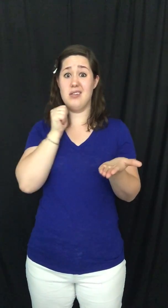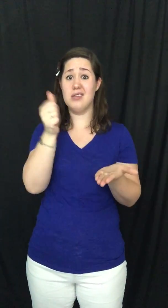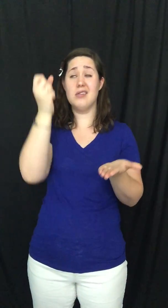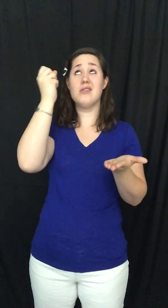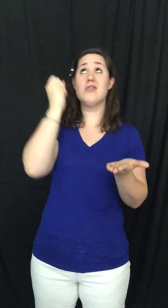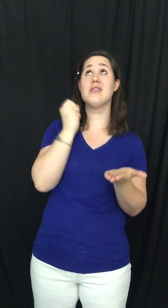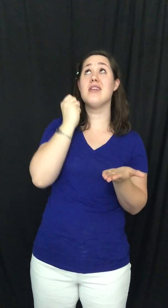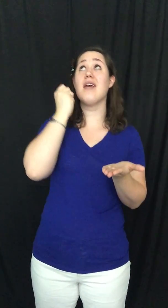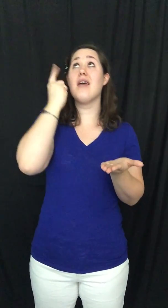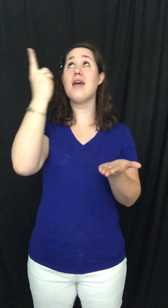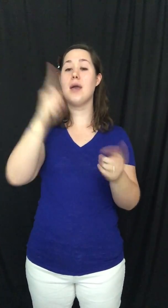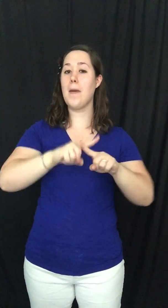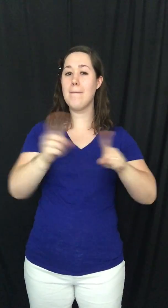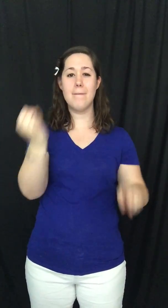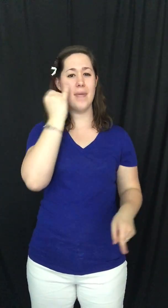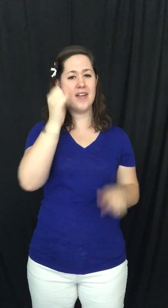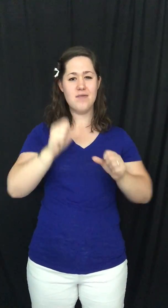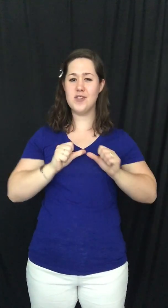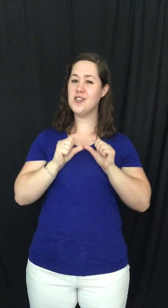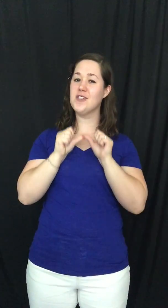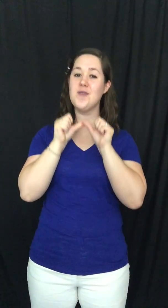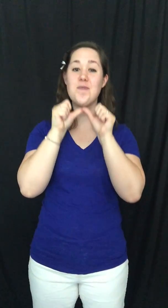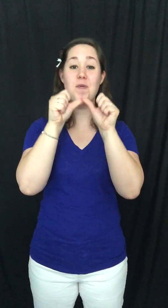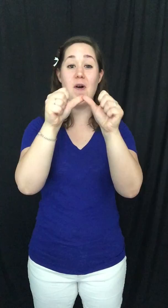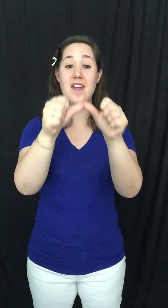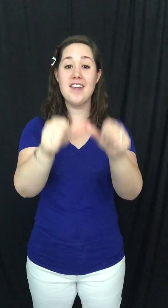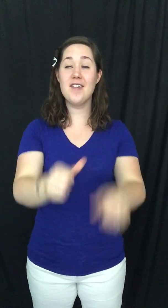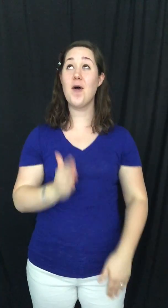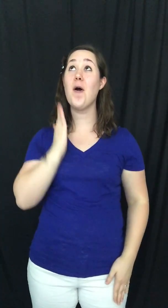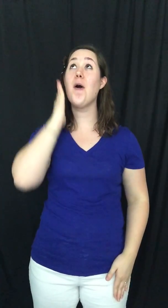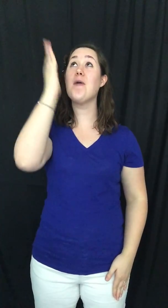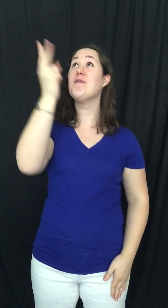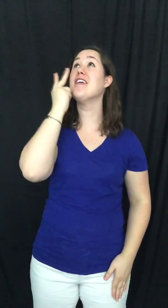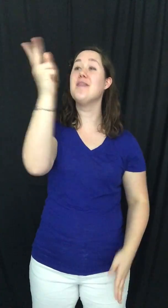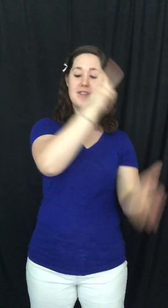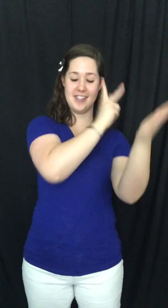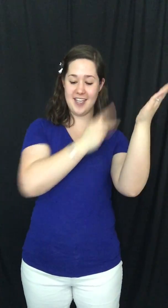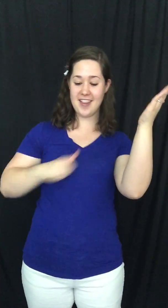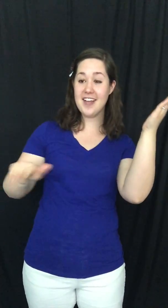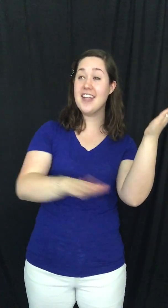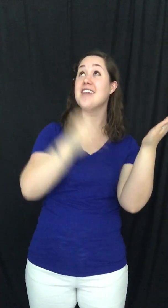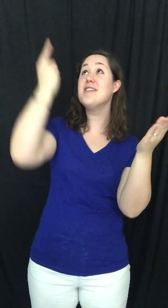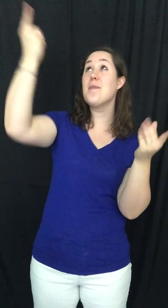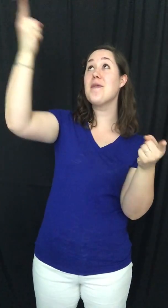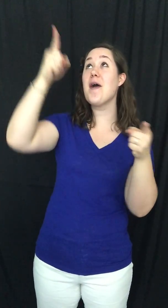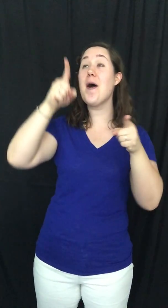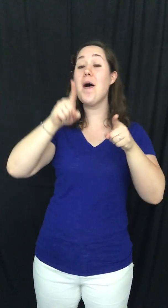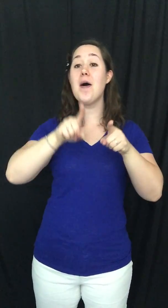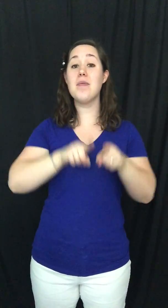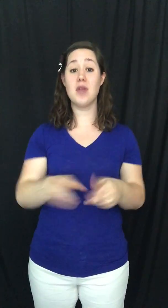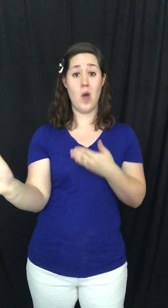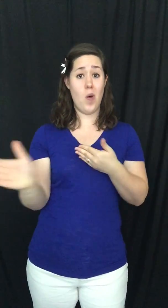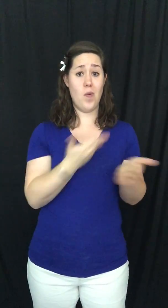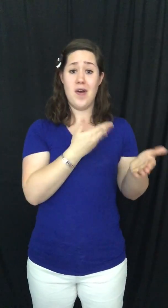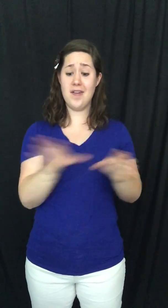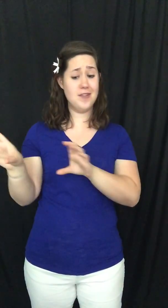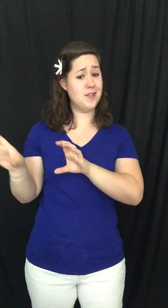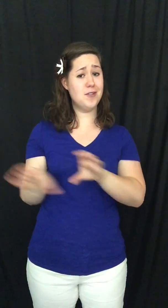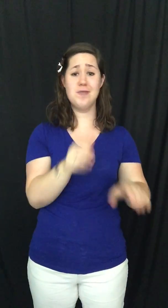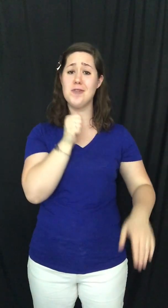not understand But if we just keep walking on, we will see the kingdom come Whatever you do,